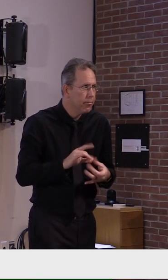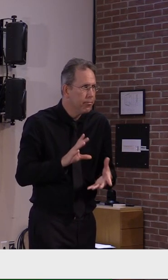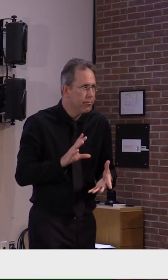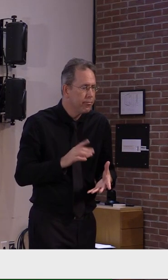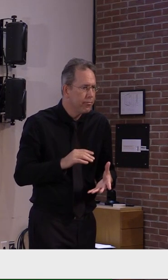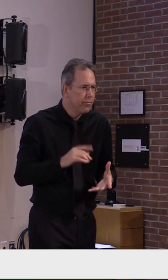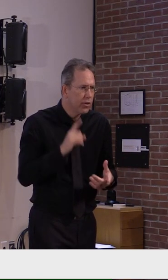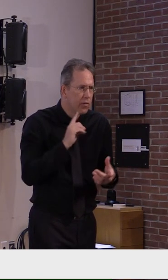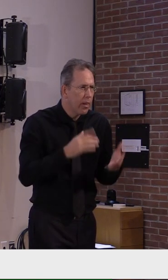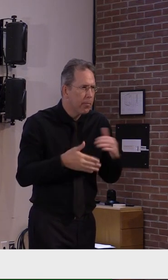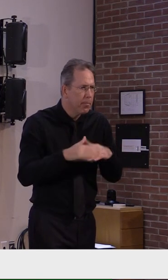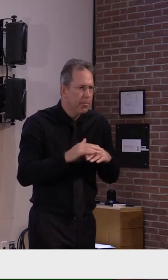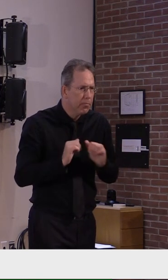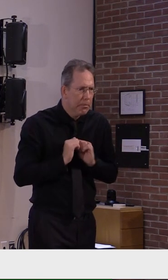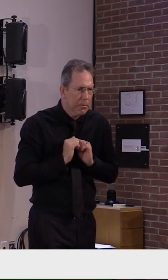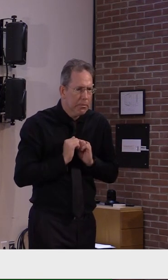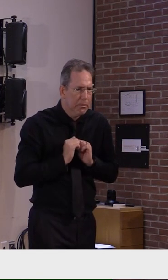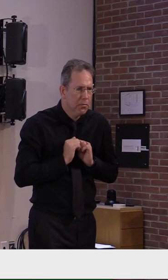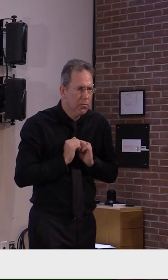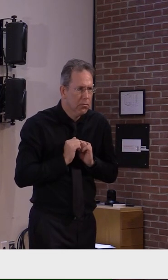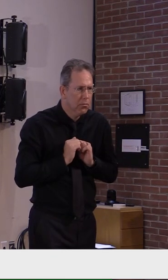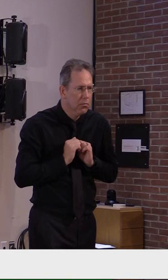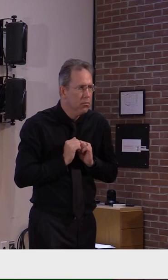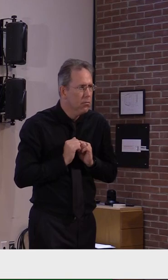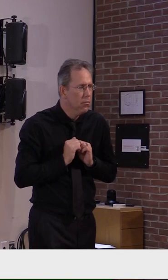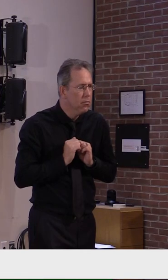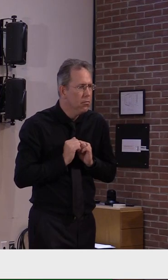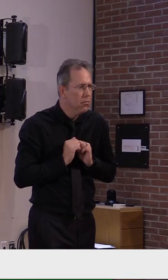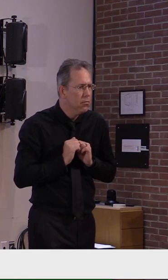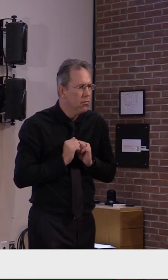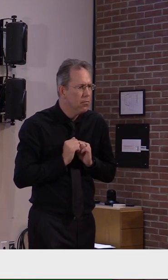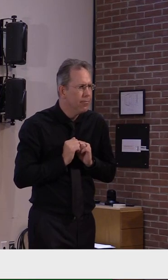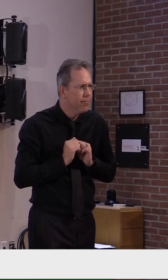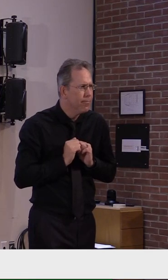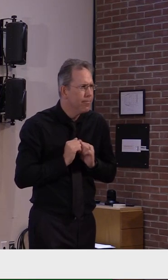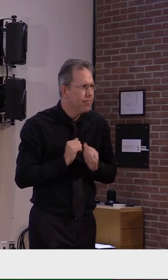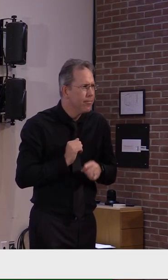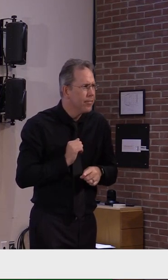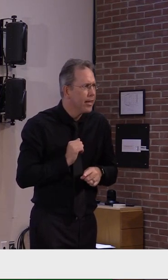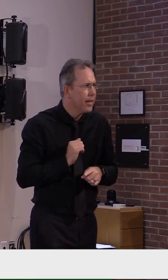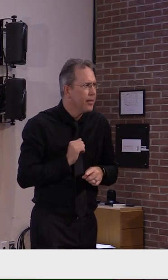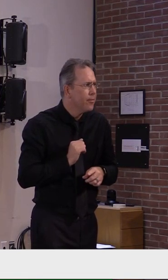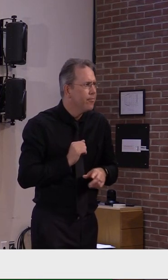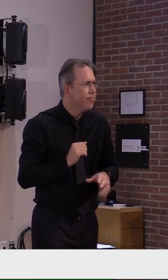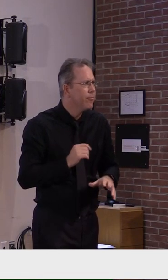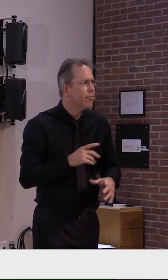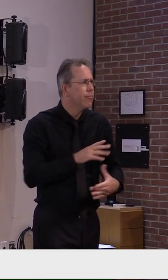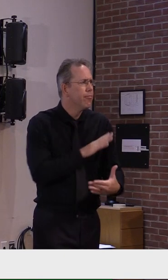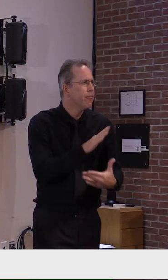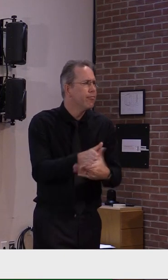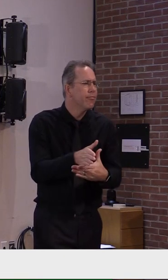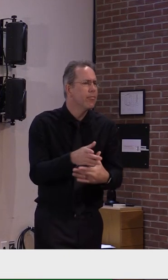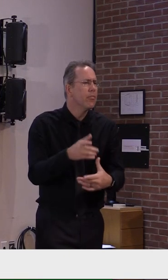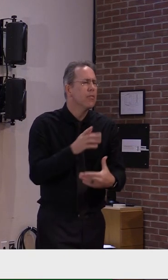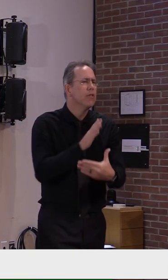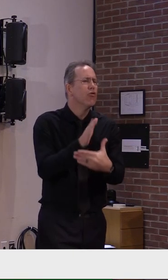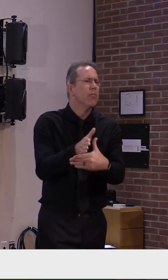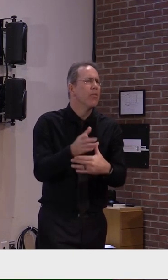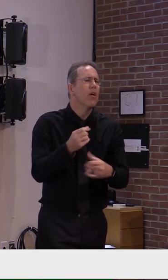I'm sorry, there were two people talking. How many troopers have been impacted by COVID?